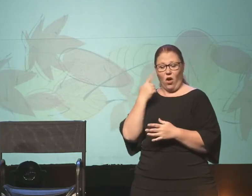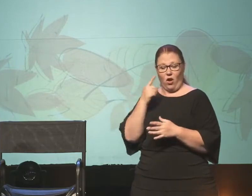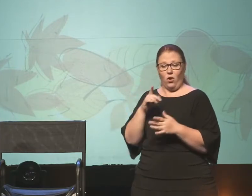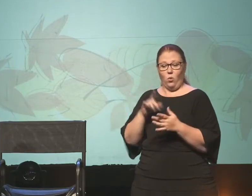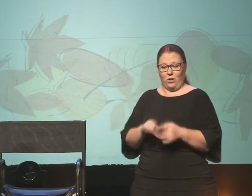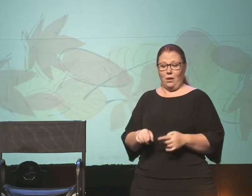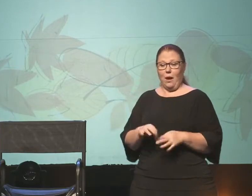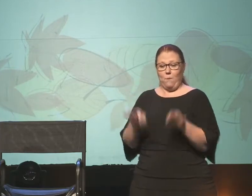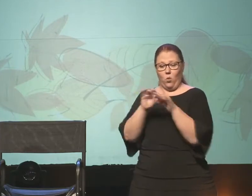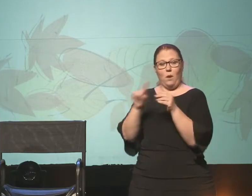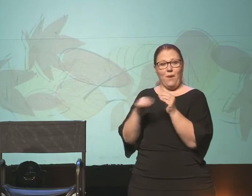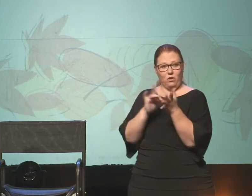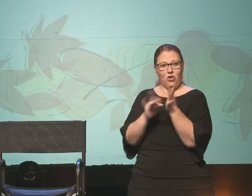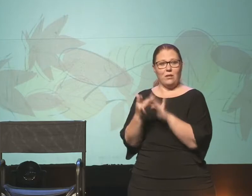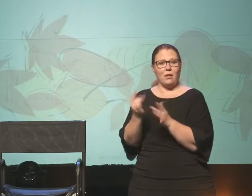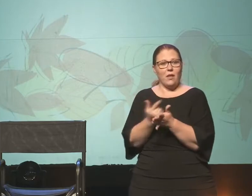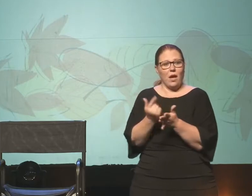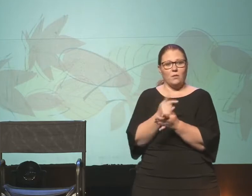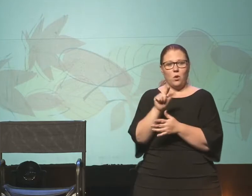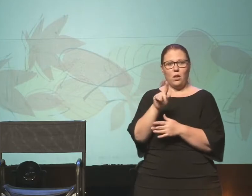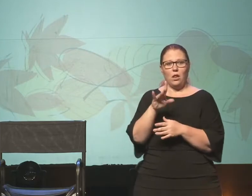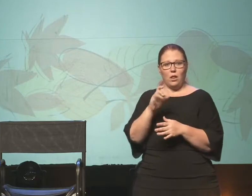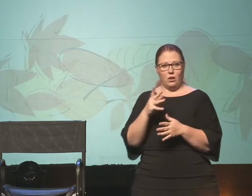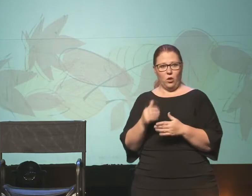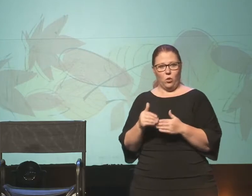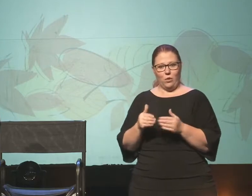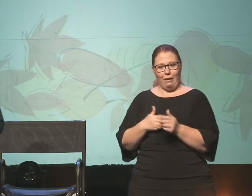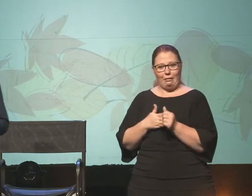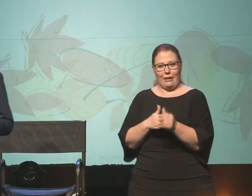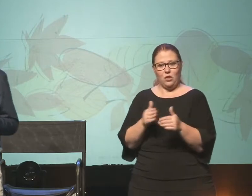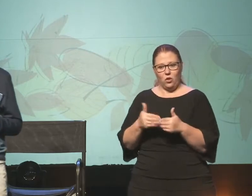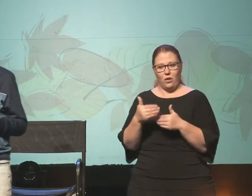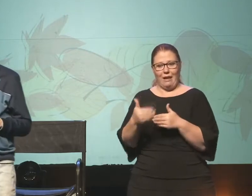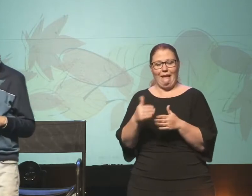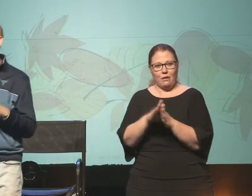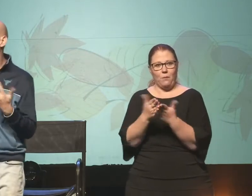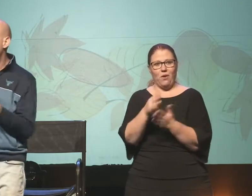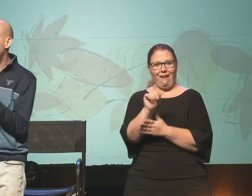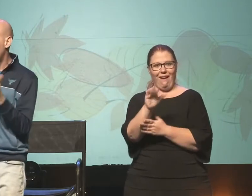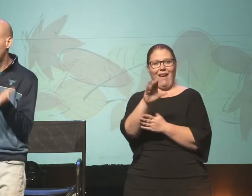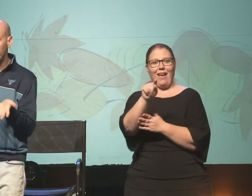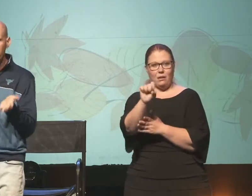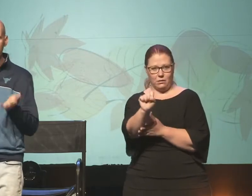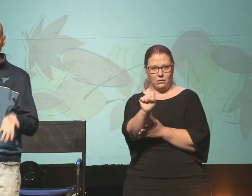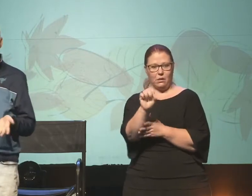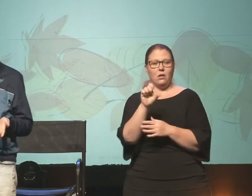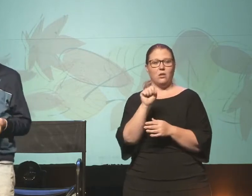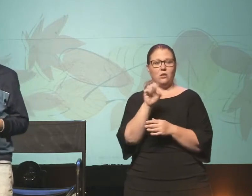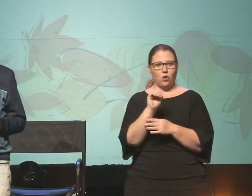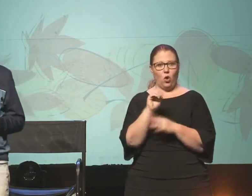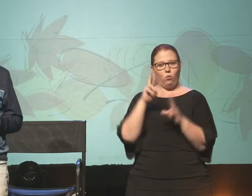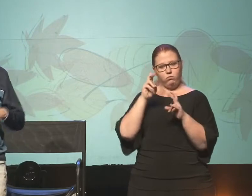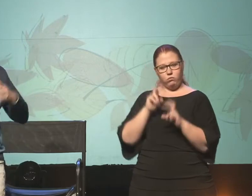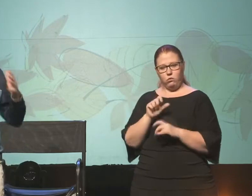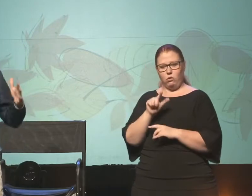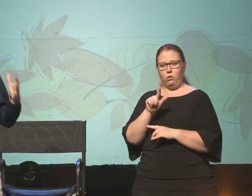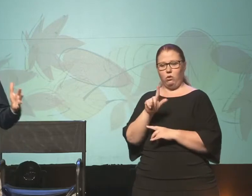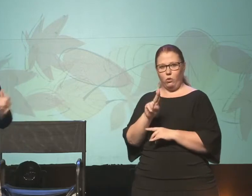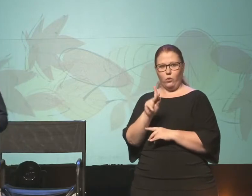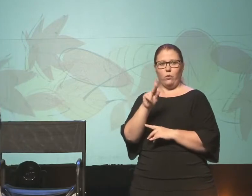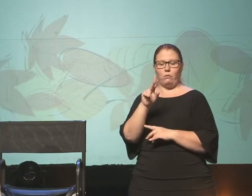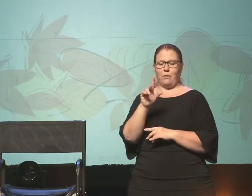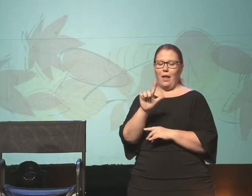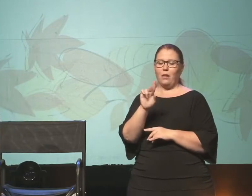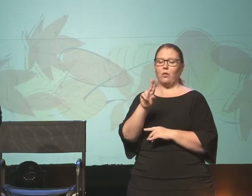gospel. And actually Luke carries into another book we have in the New Testament called Acts. So we're going to look at the gospel of Luke. One of the big